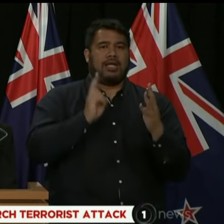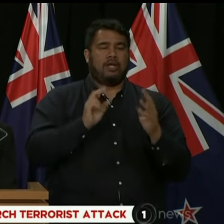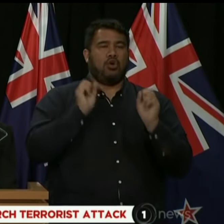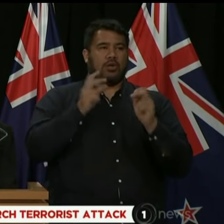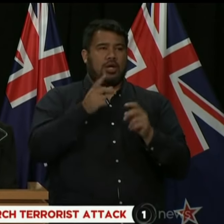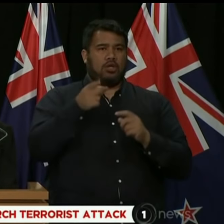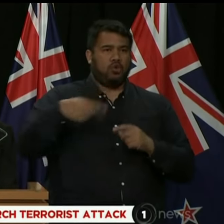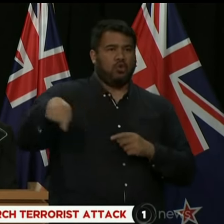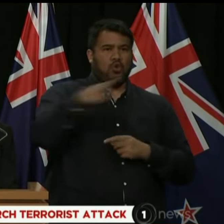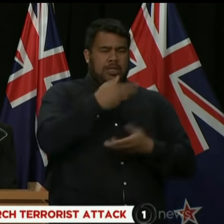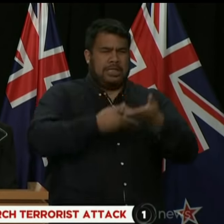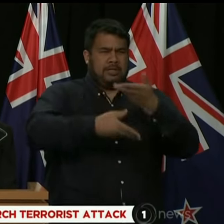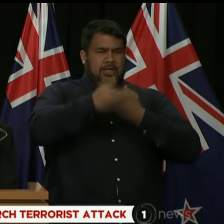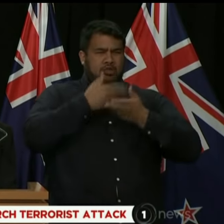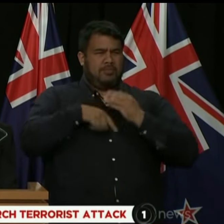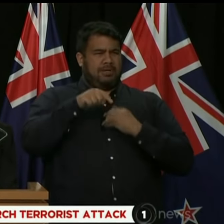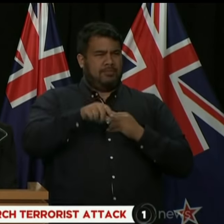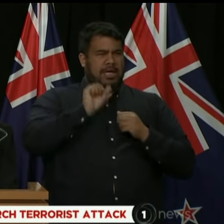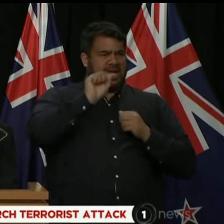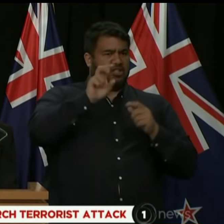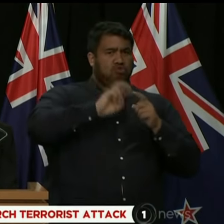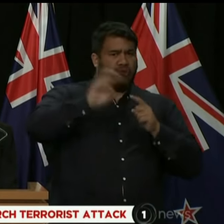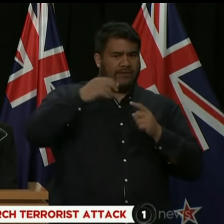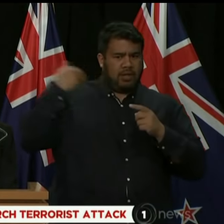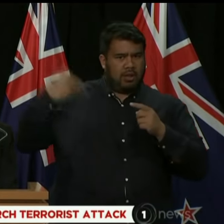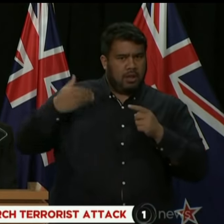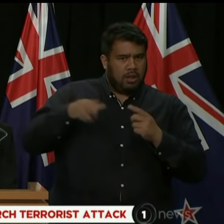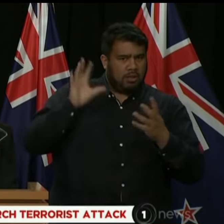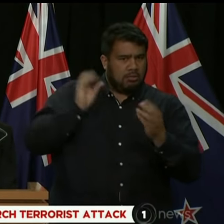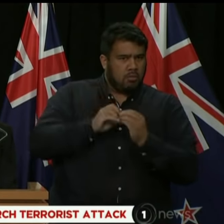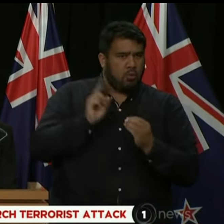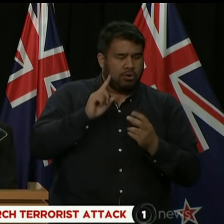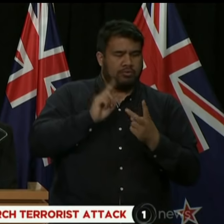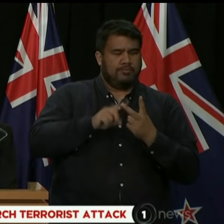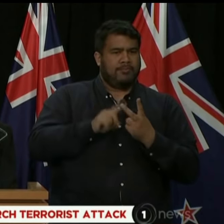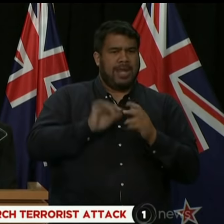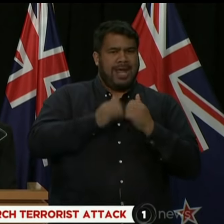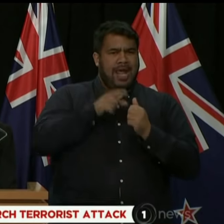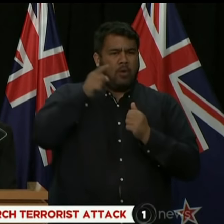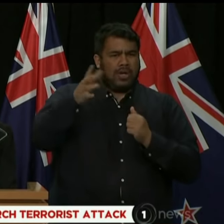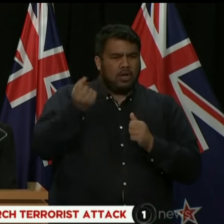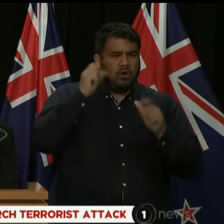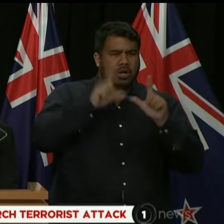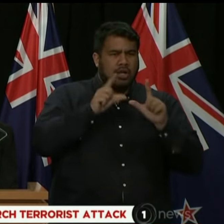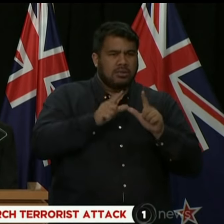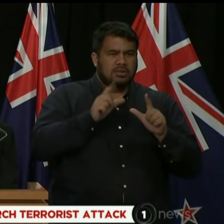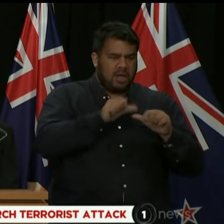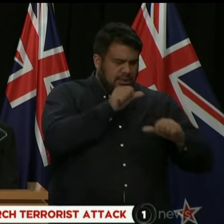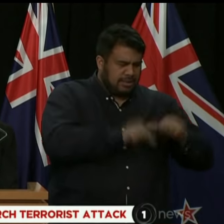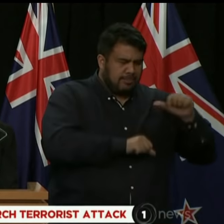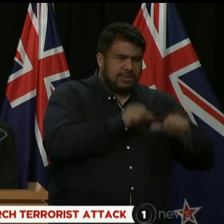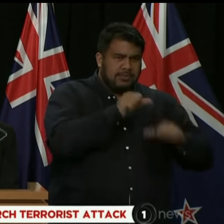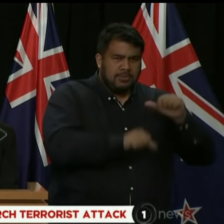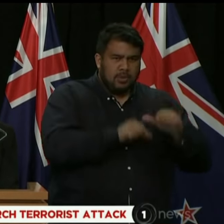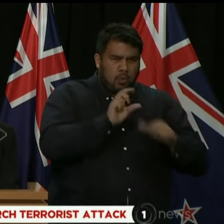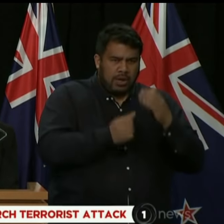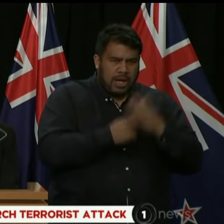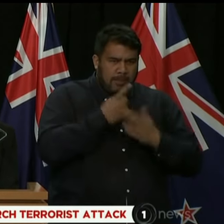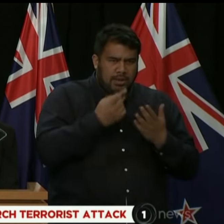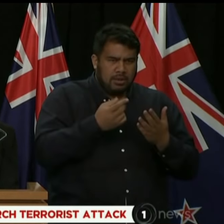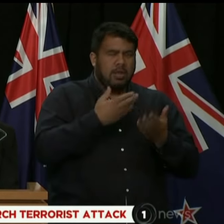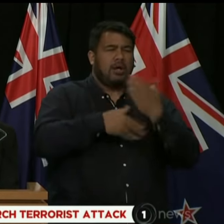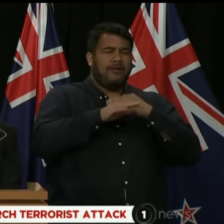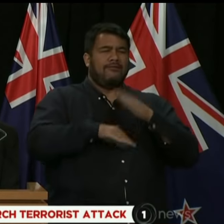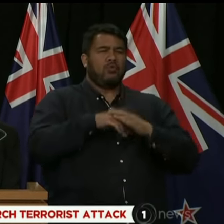together the nature of that travel, the sequence of events in terms of obtaining gun licences. And then shortly thereafter,